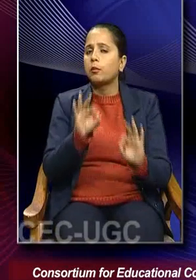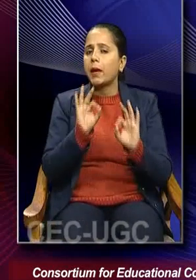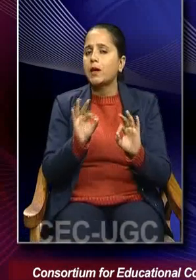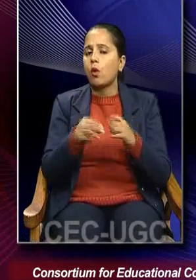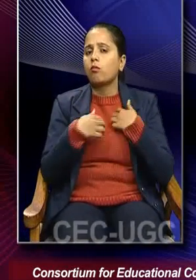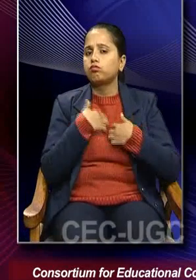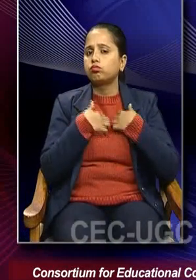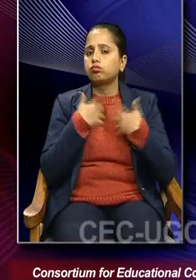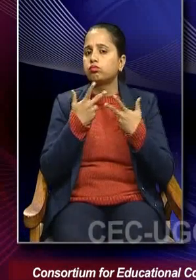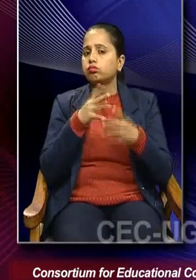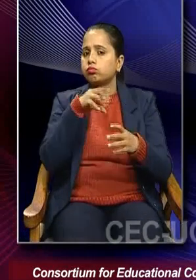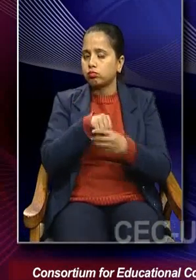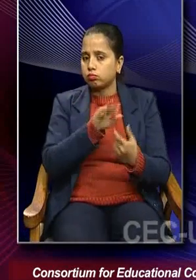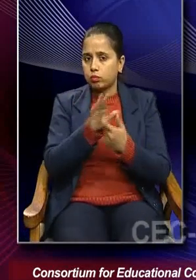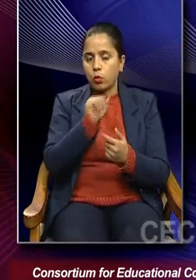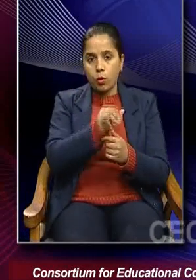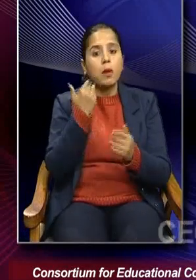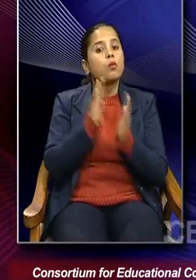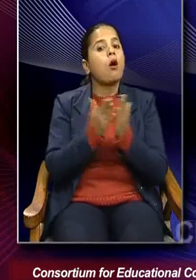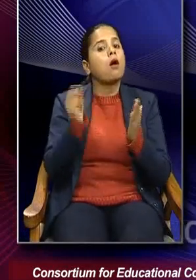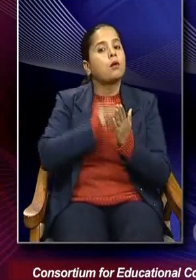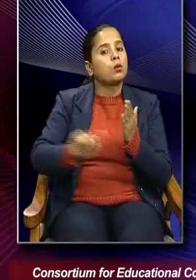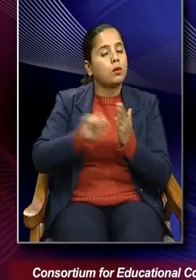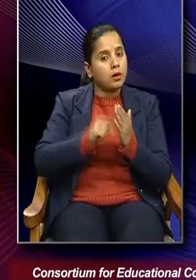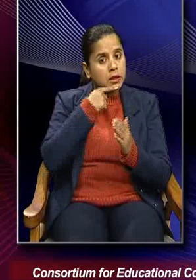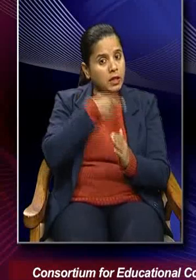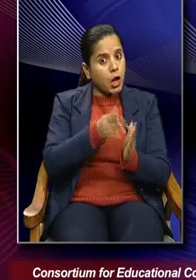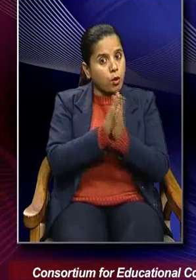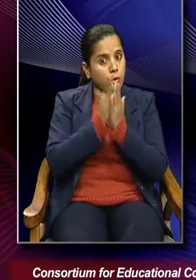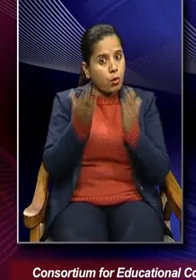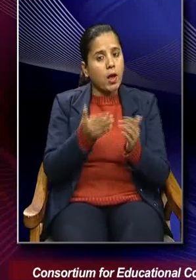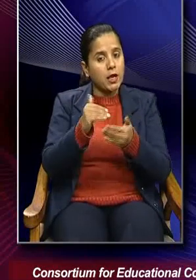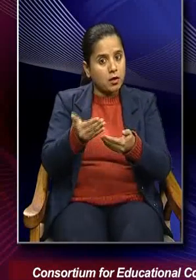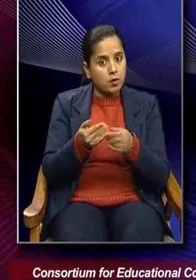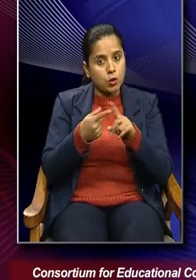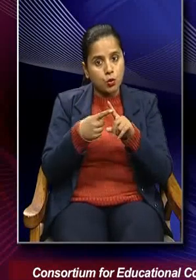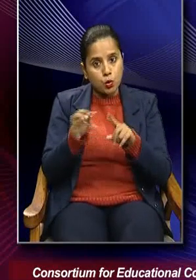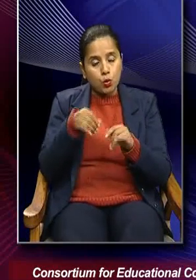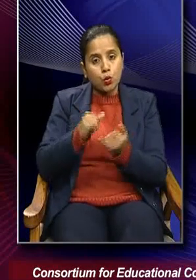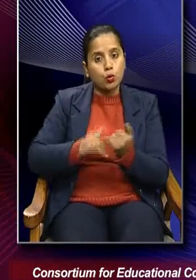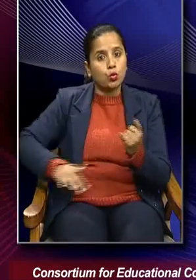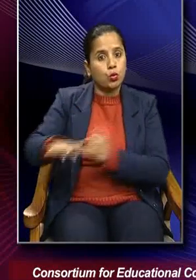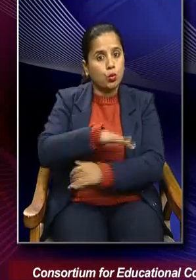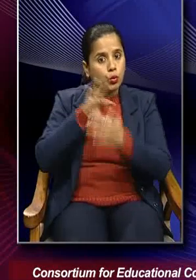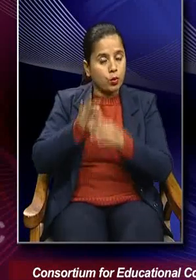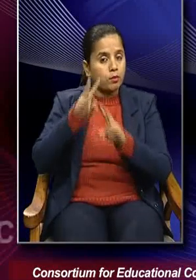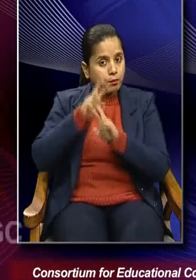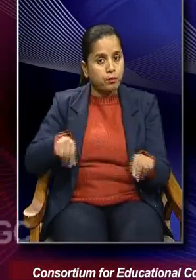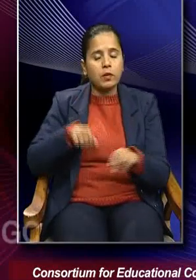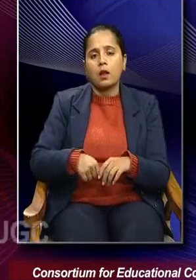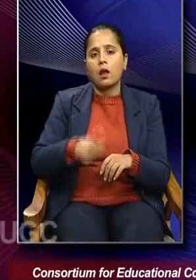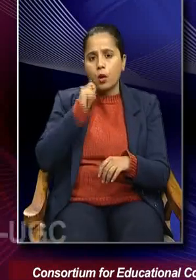passion. In his book, he writes that this book, the invitation to sociology and humanistic